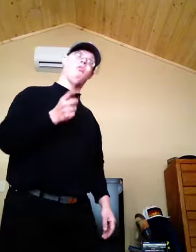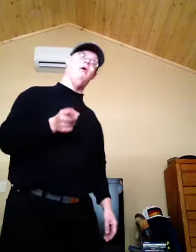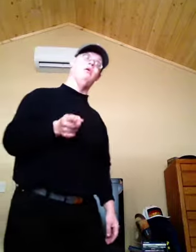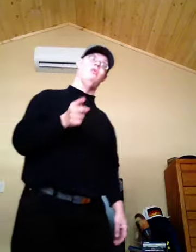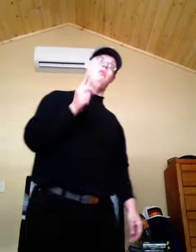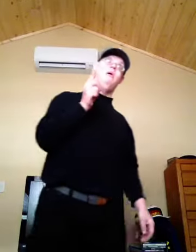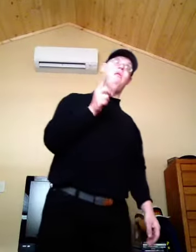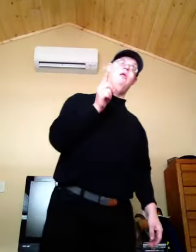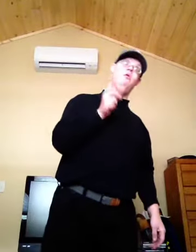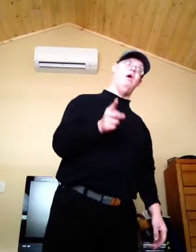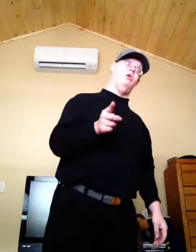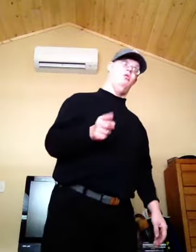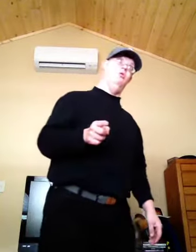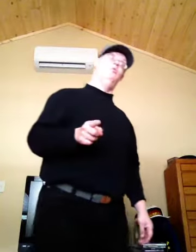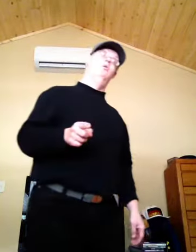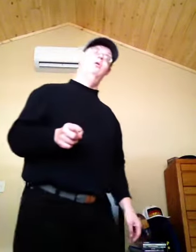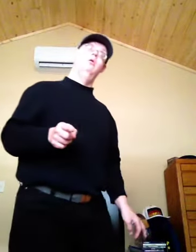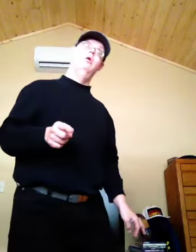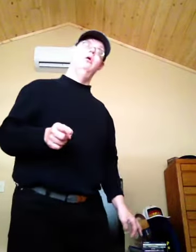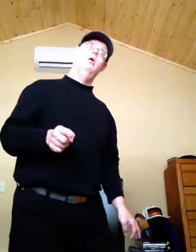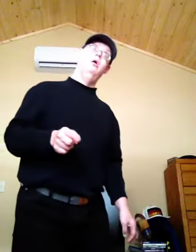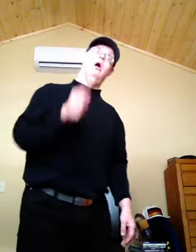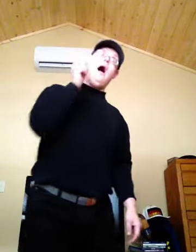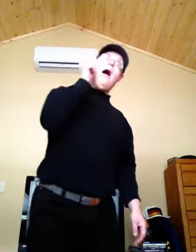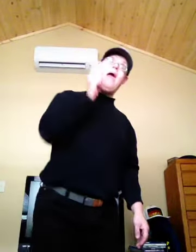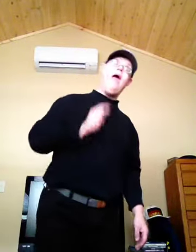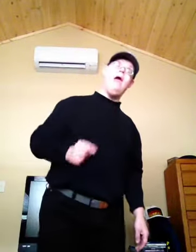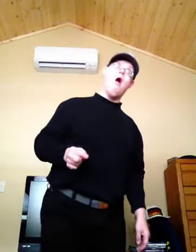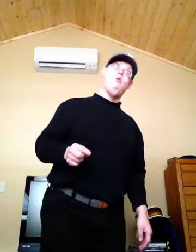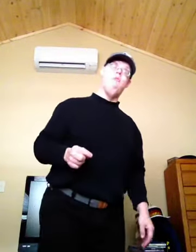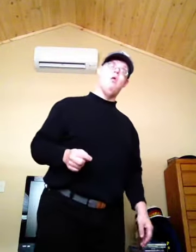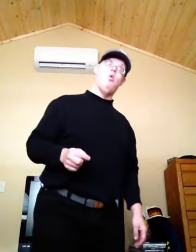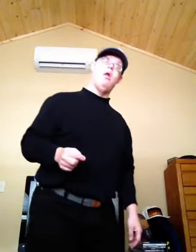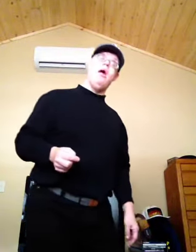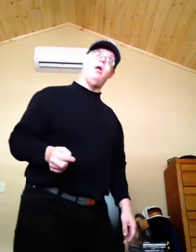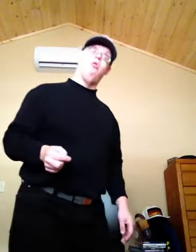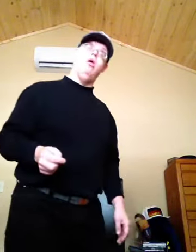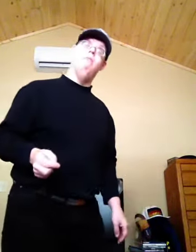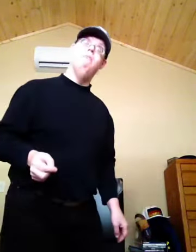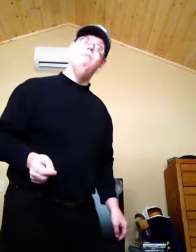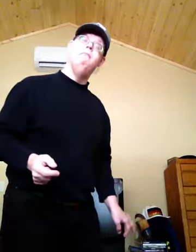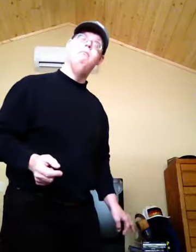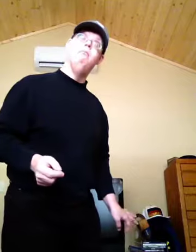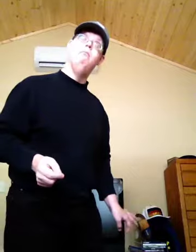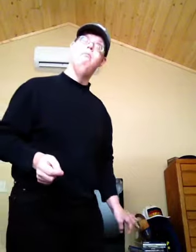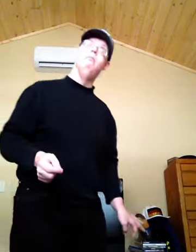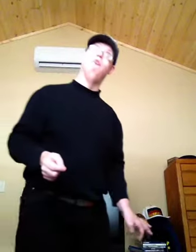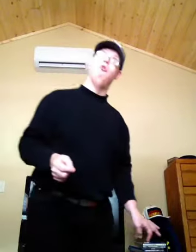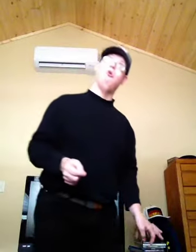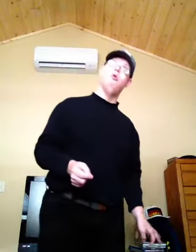things better than you guys do. I hang out with my local hockey team. Do you?